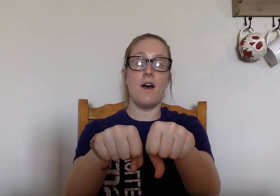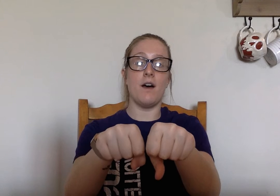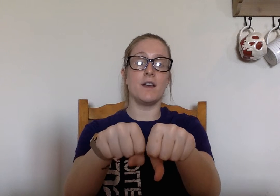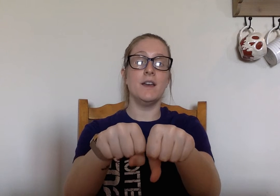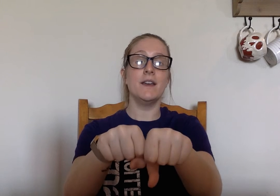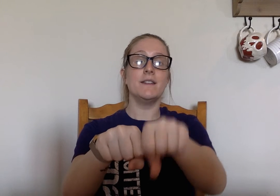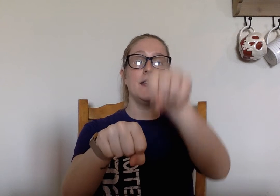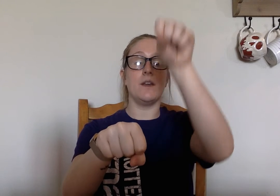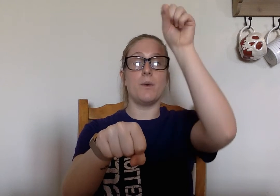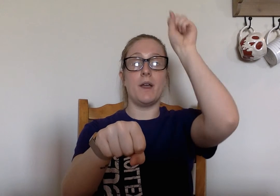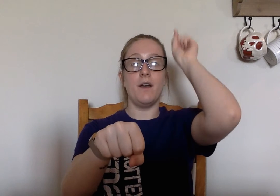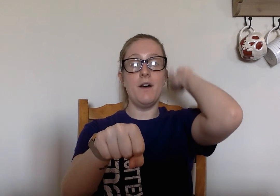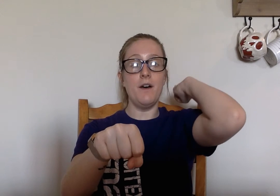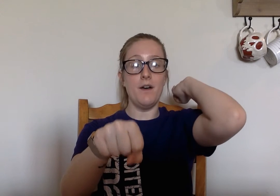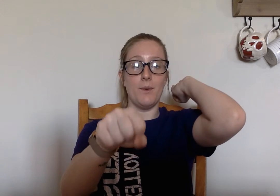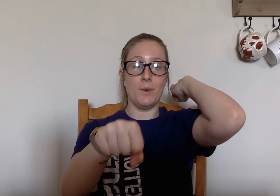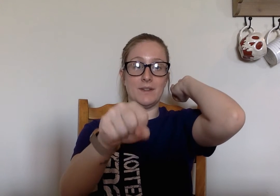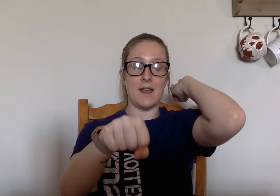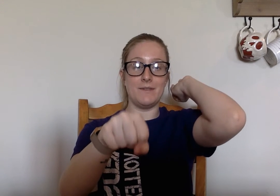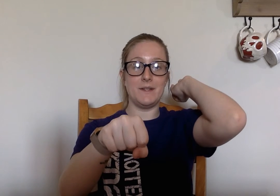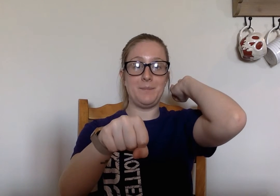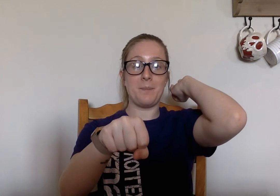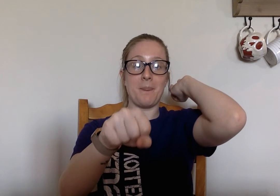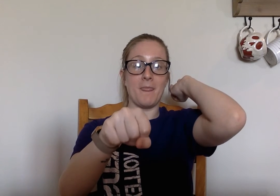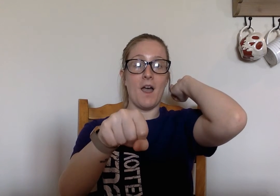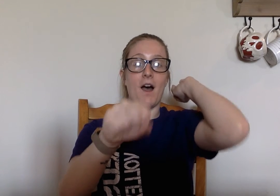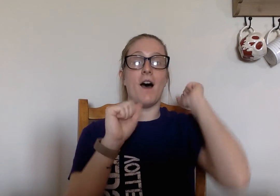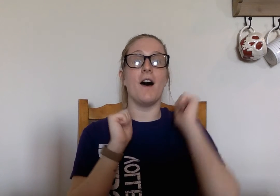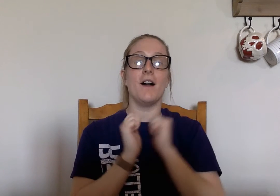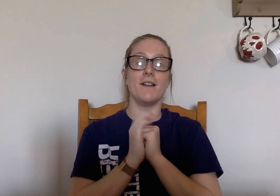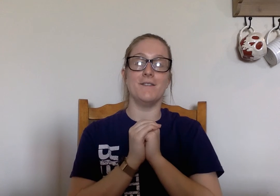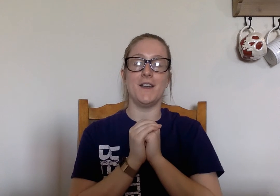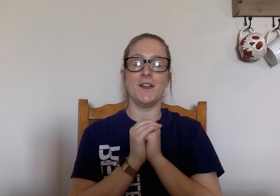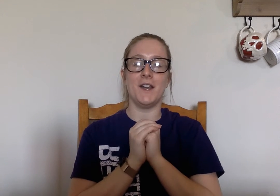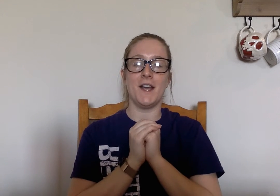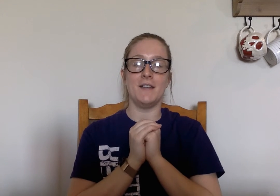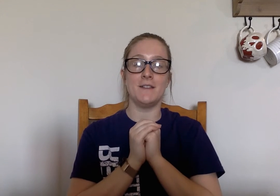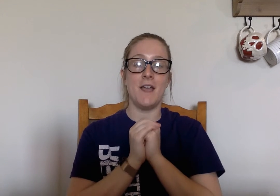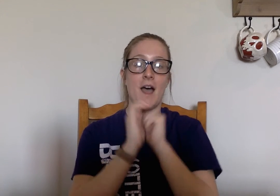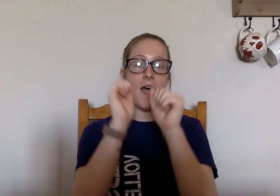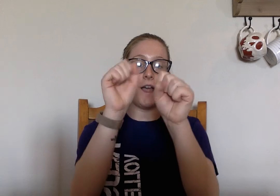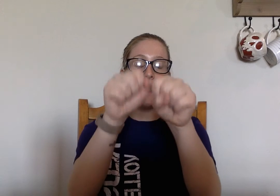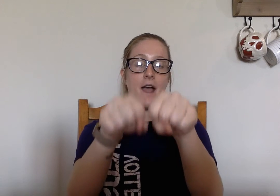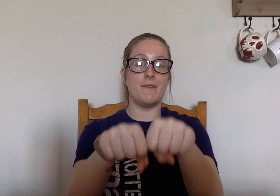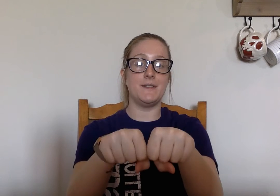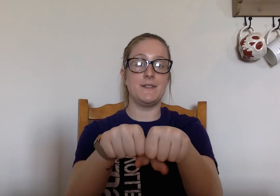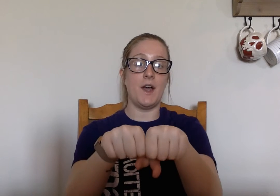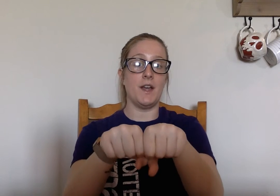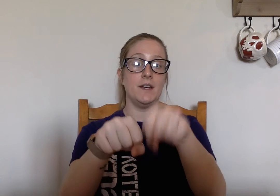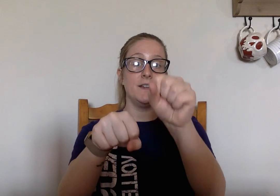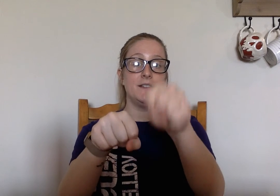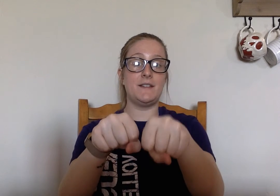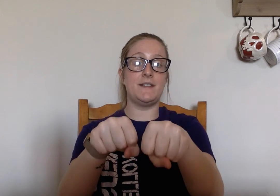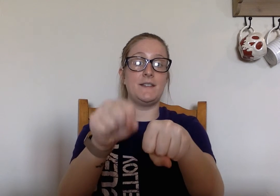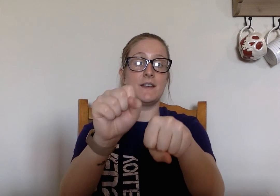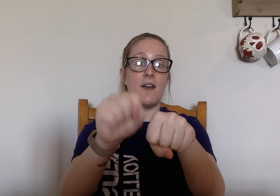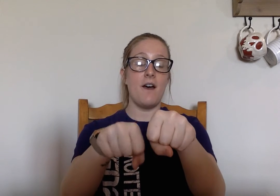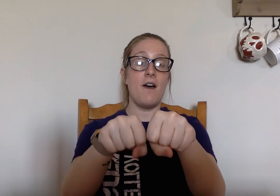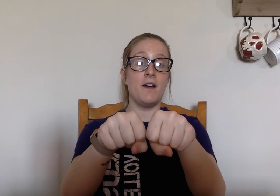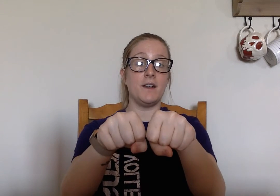ugg. Take away h. What's left? Ugg. Very nice. I have sun. S, un.